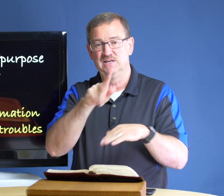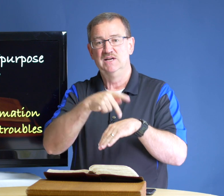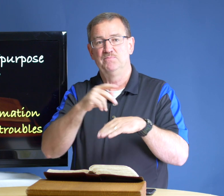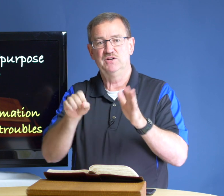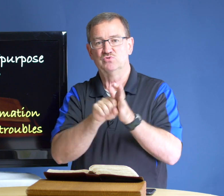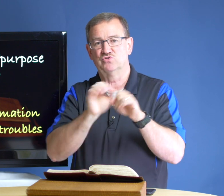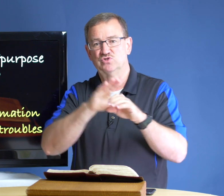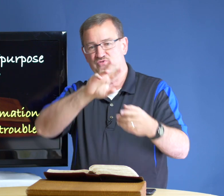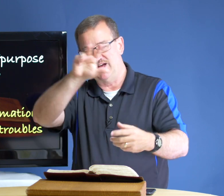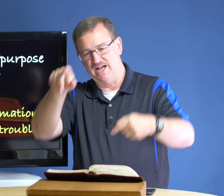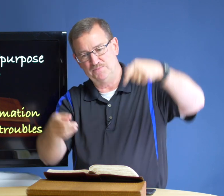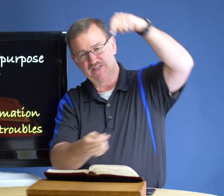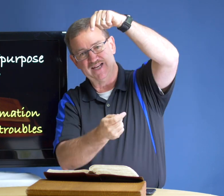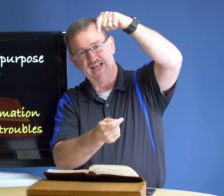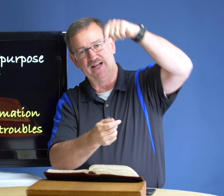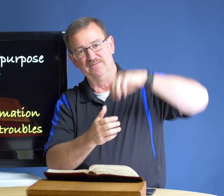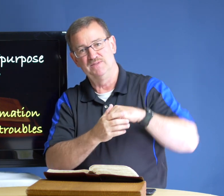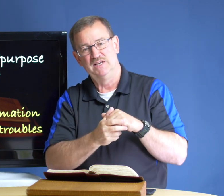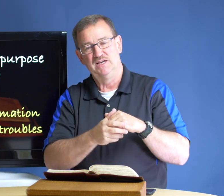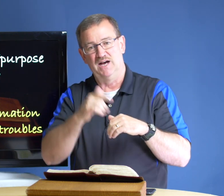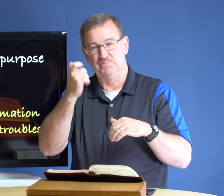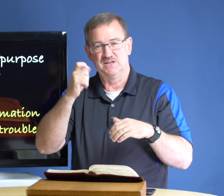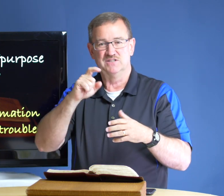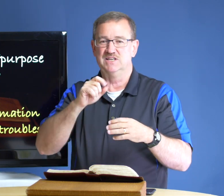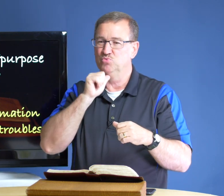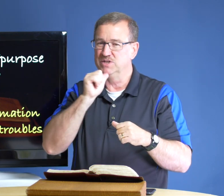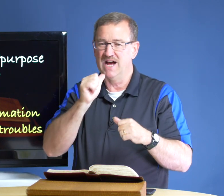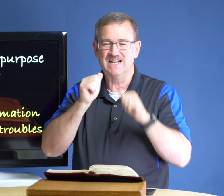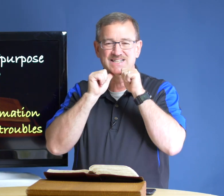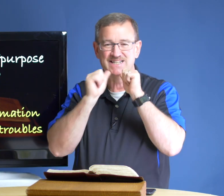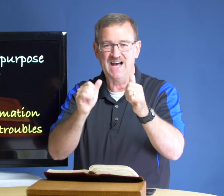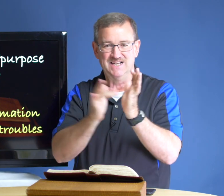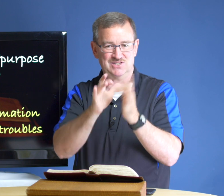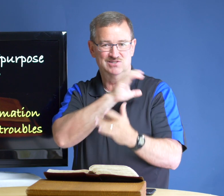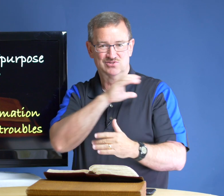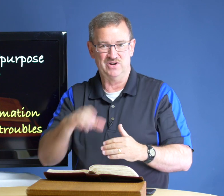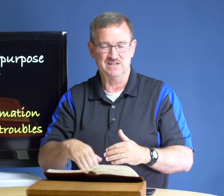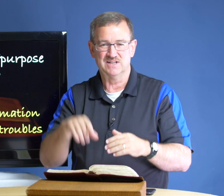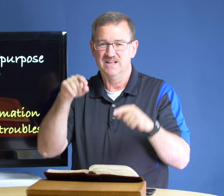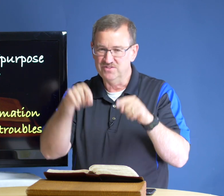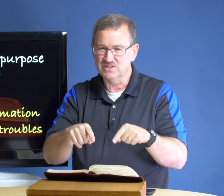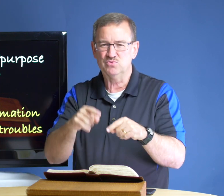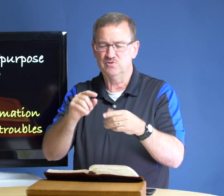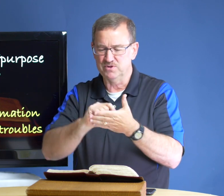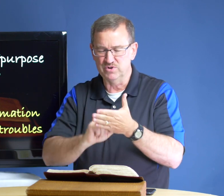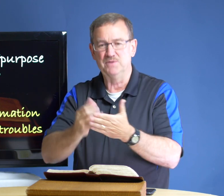peter was crucified upside down uh because he would not deny jesus christ this would have been written